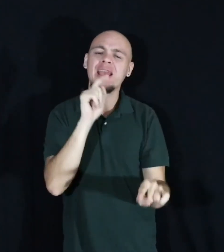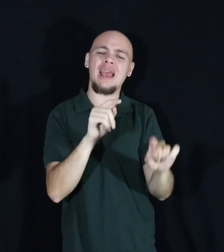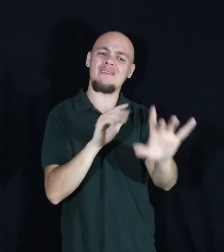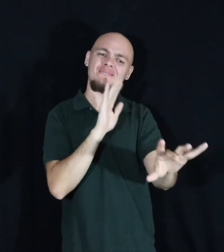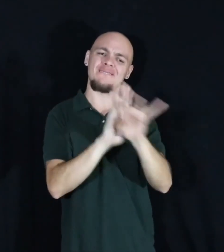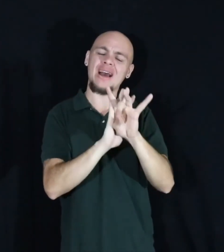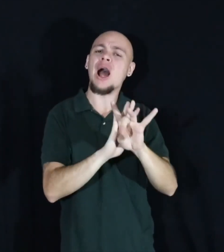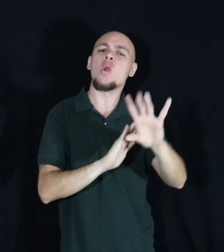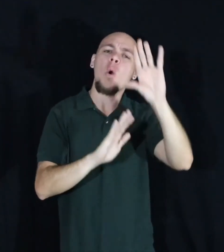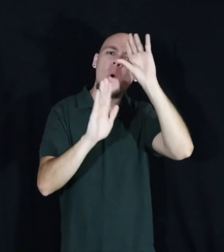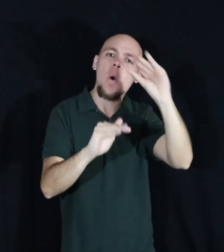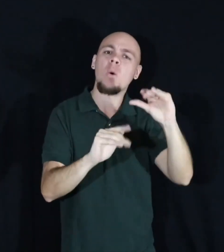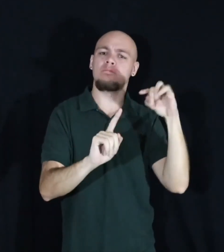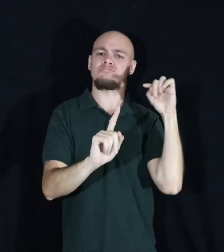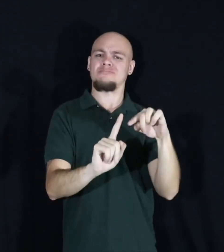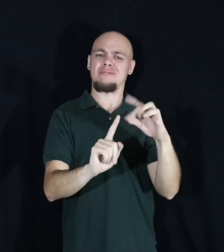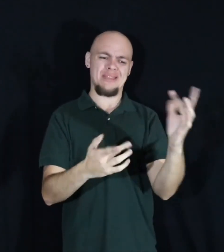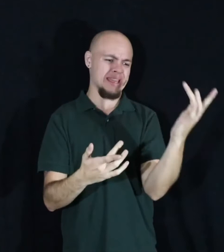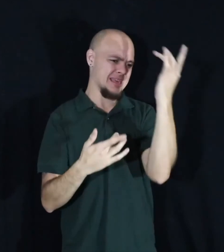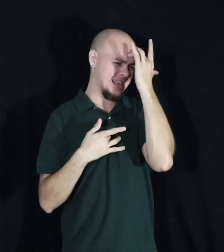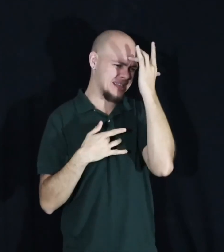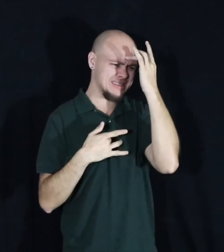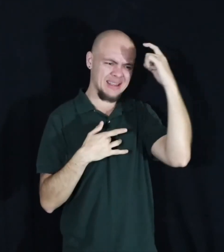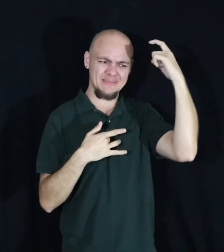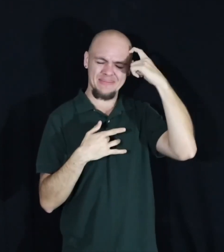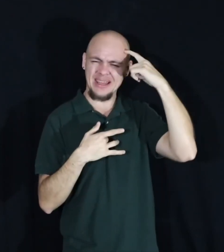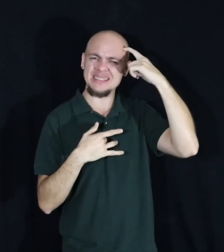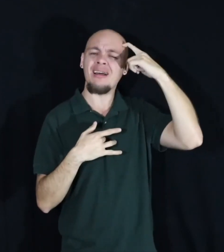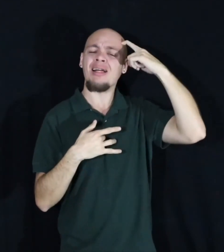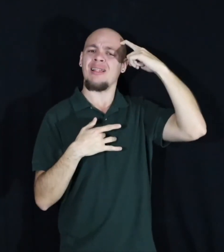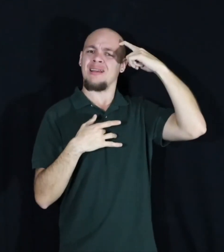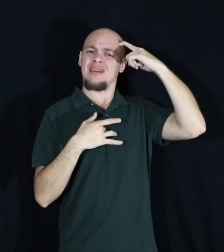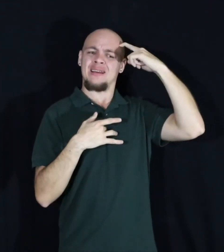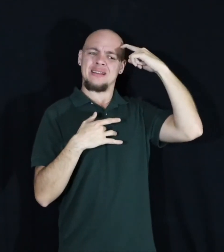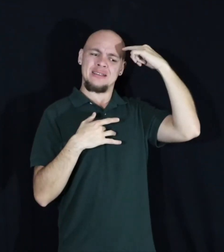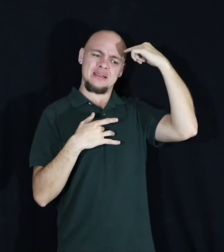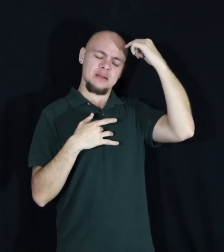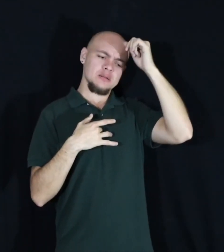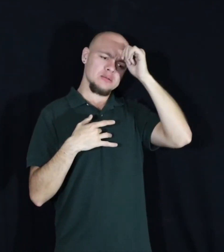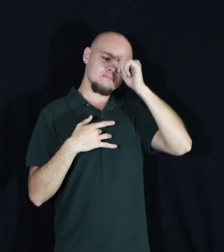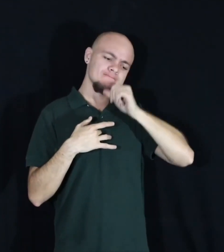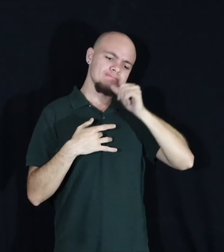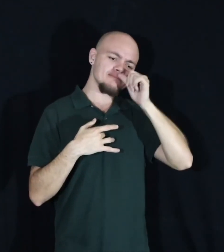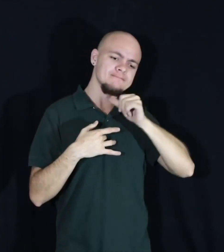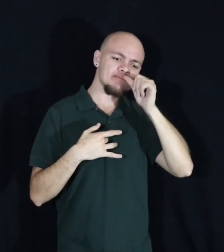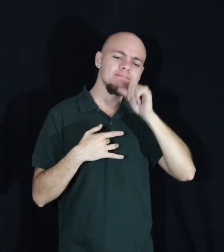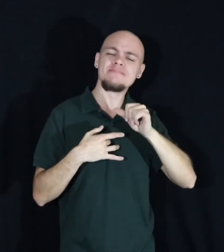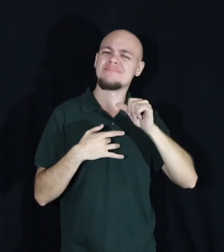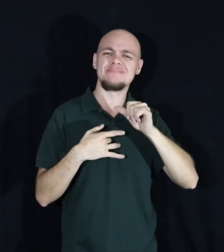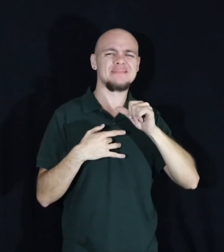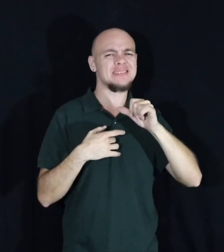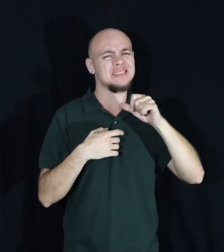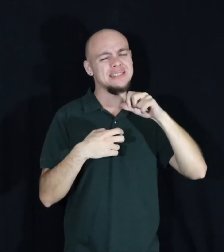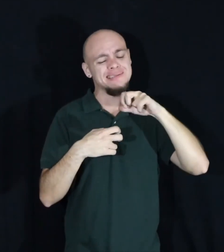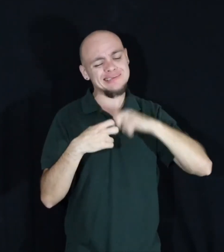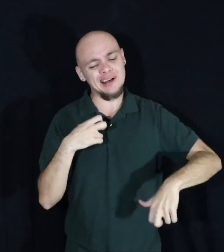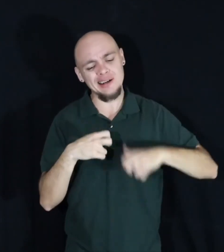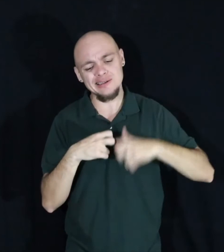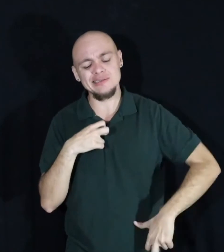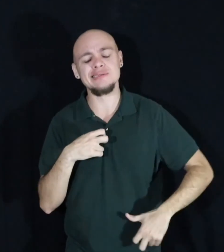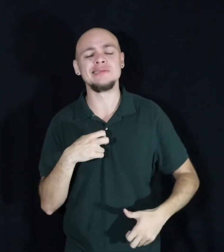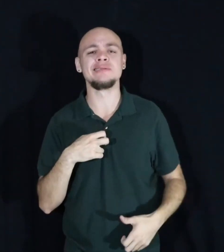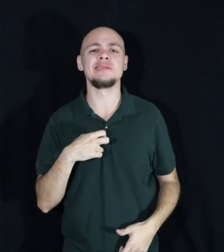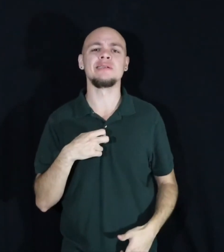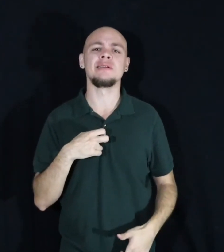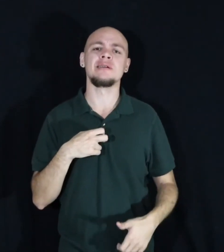hope. Hoping that this ill mental would get easier to battle with thoughts that are so harsh. But at the